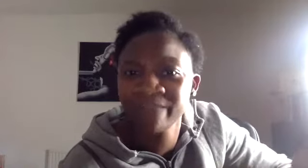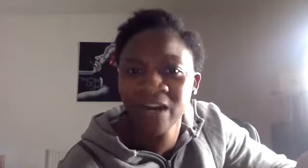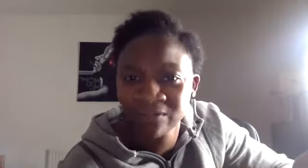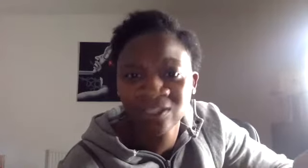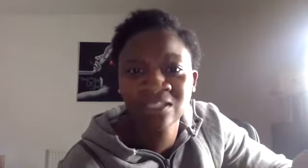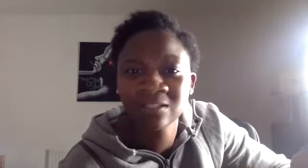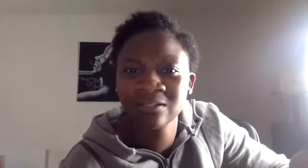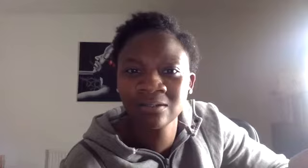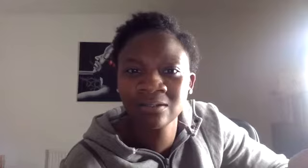virus.